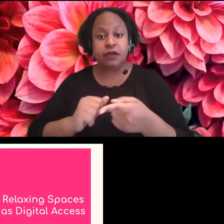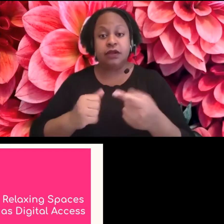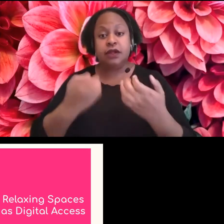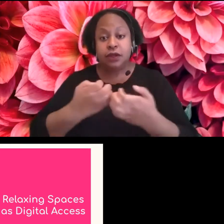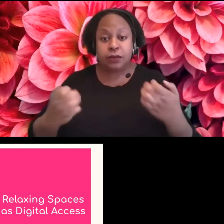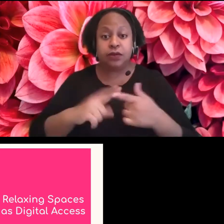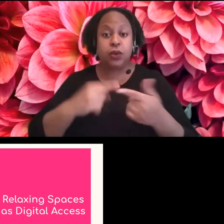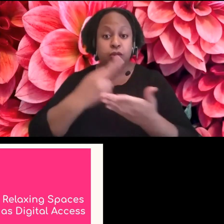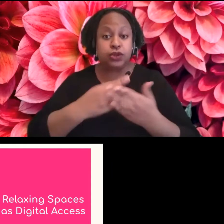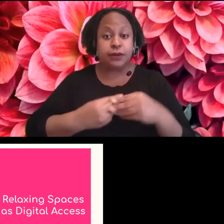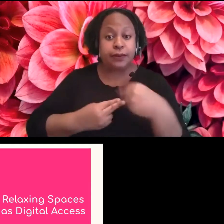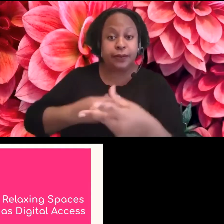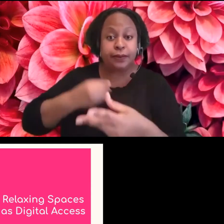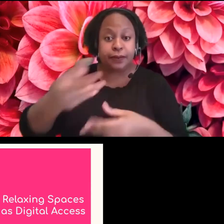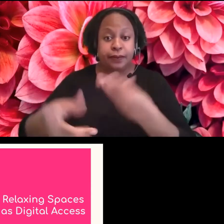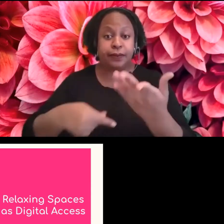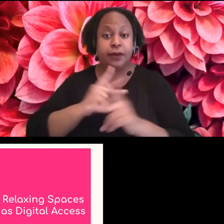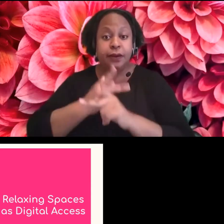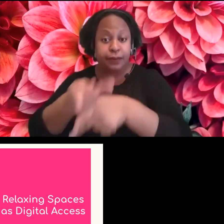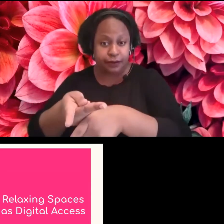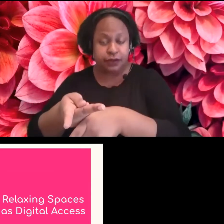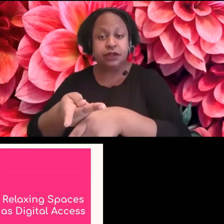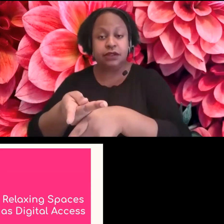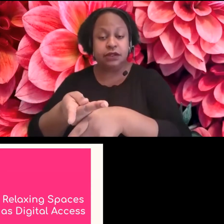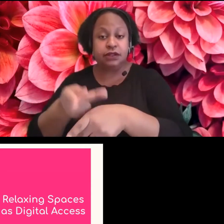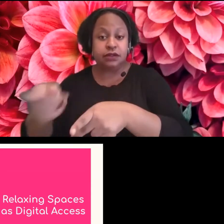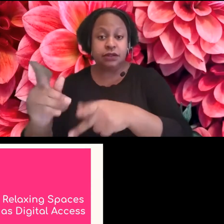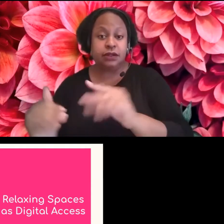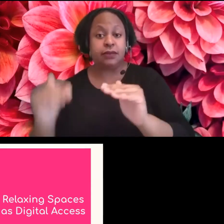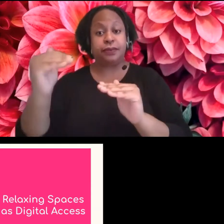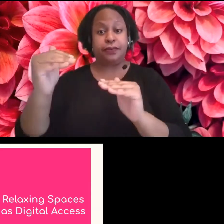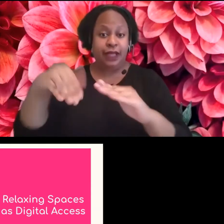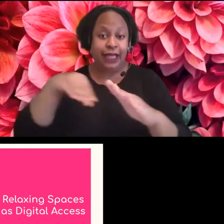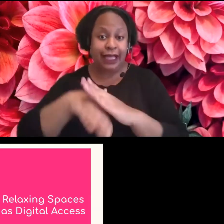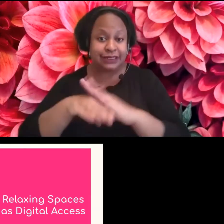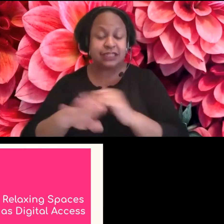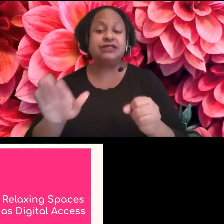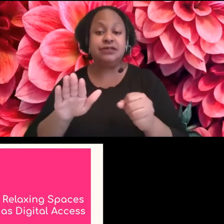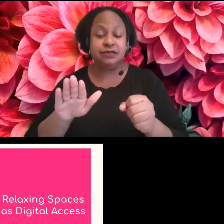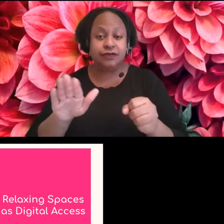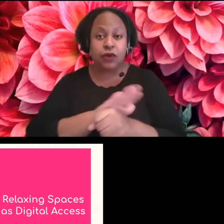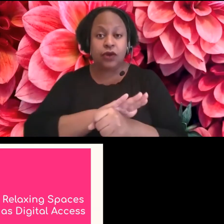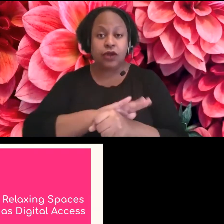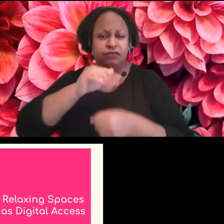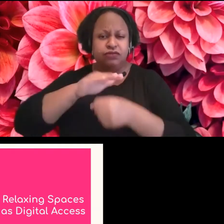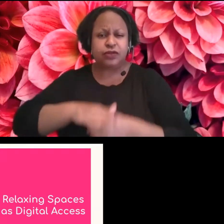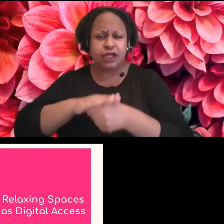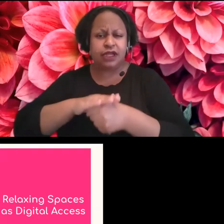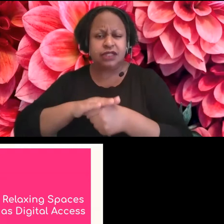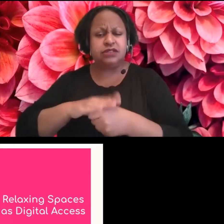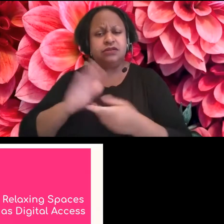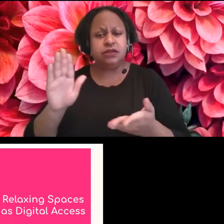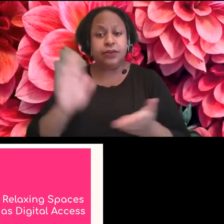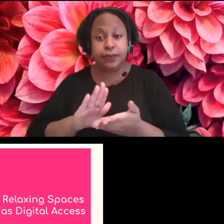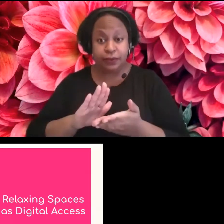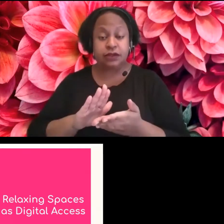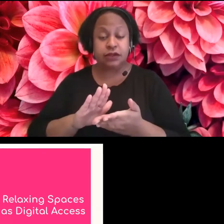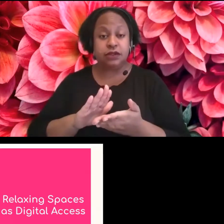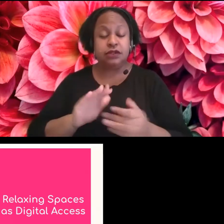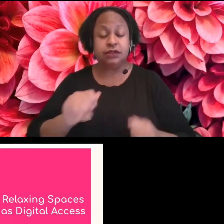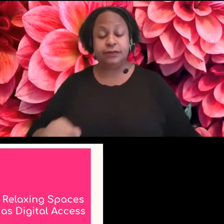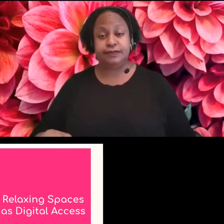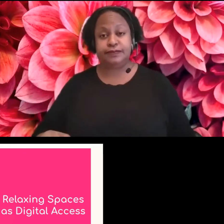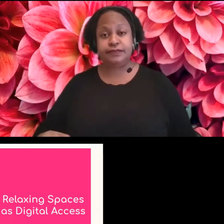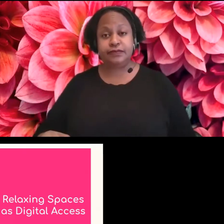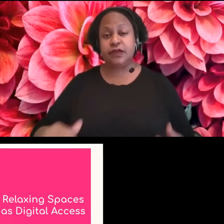Just these kinds of things to make people able to access things and not have to stress so much about the space that they're in. I think